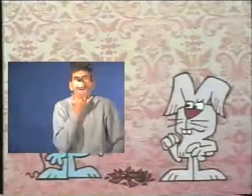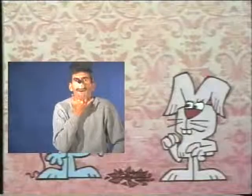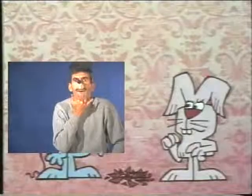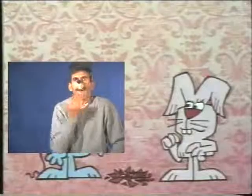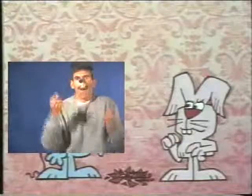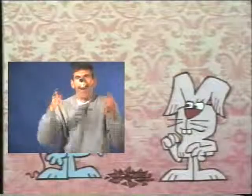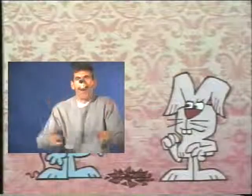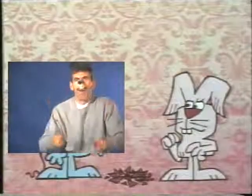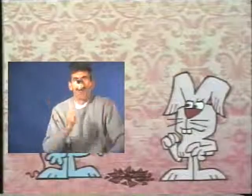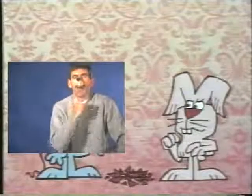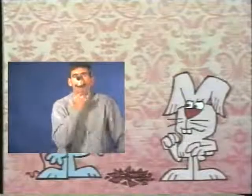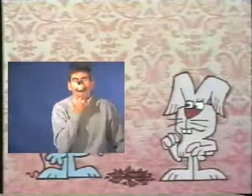It was an accident.